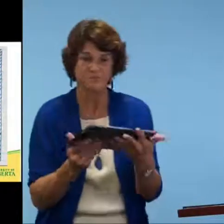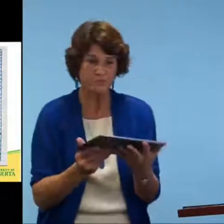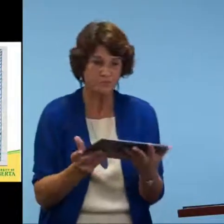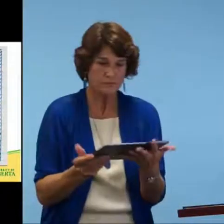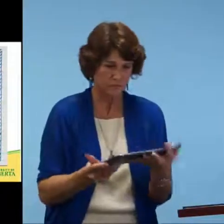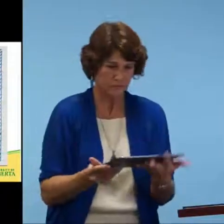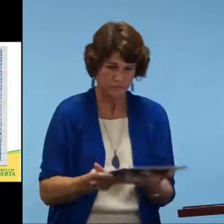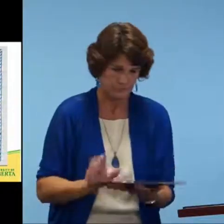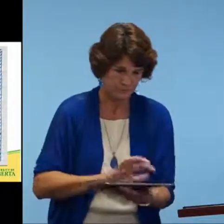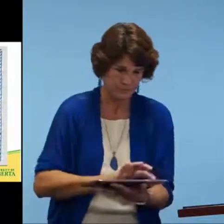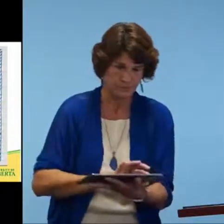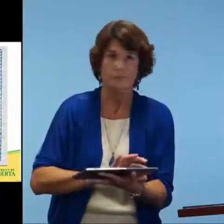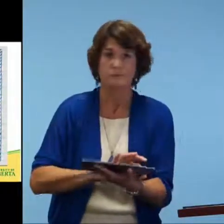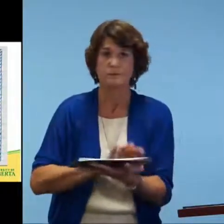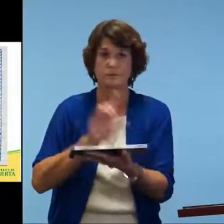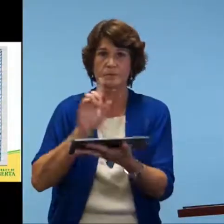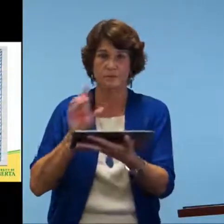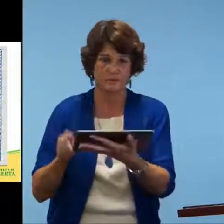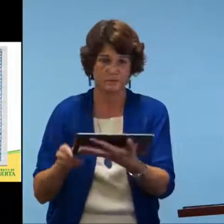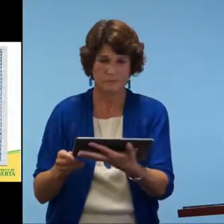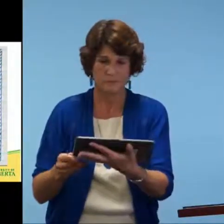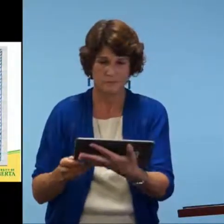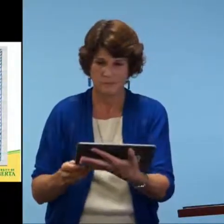So let's see if I can show you a little demo here on PowerPoint.